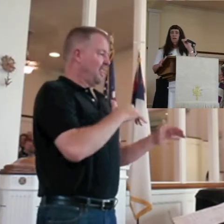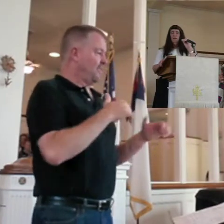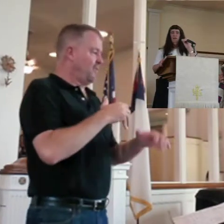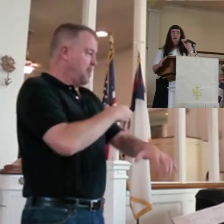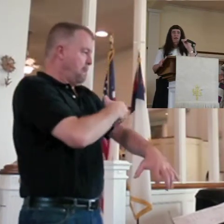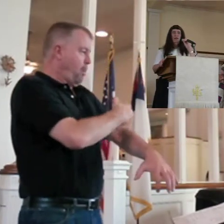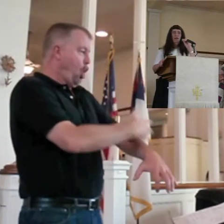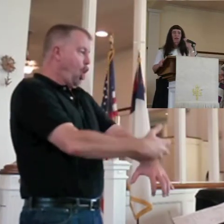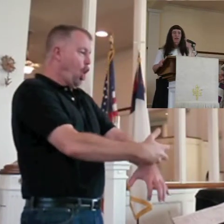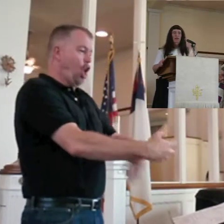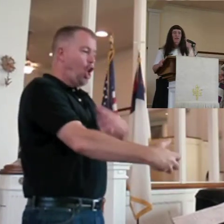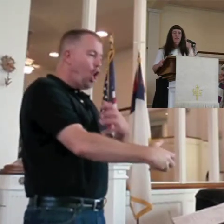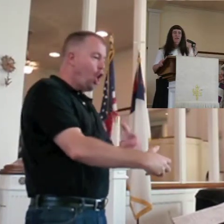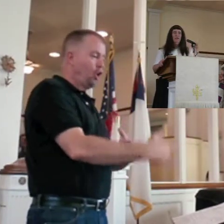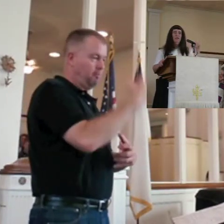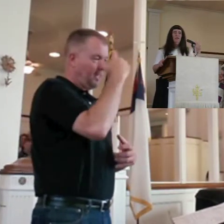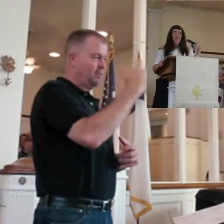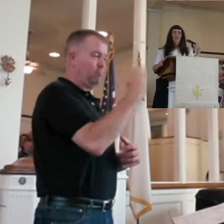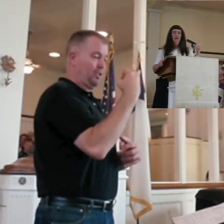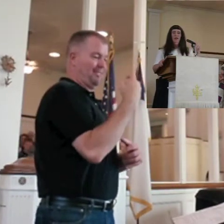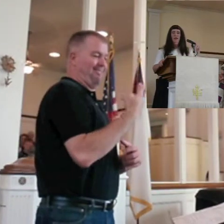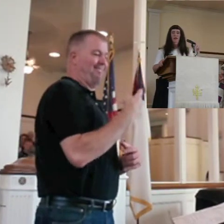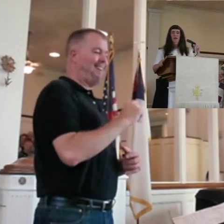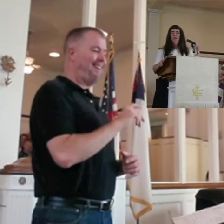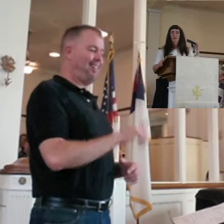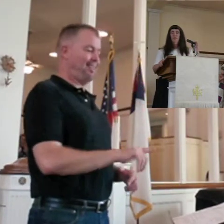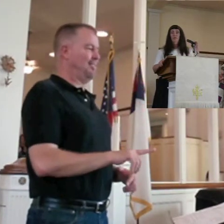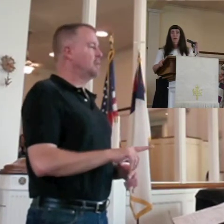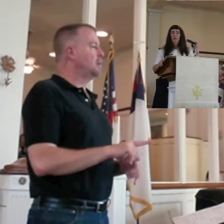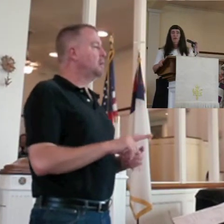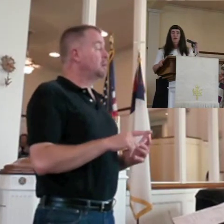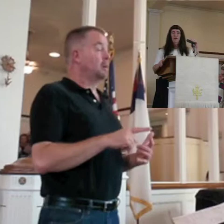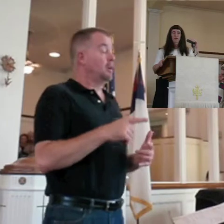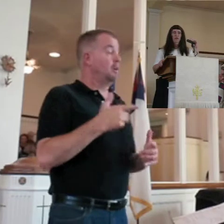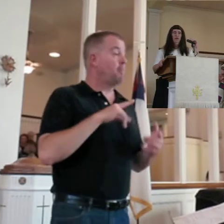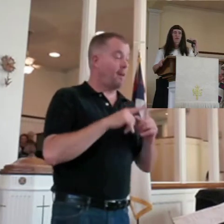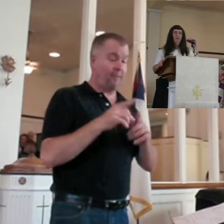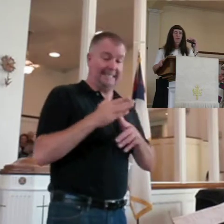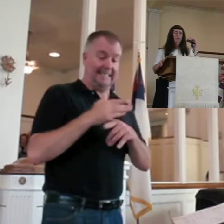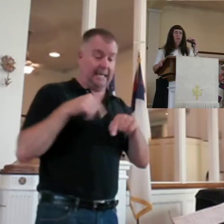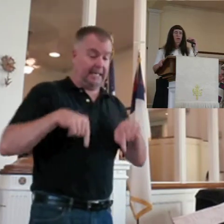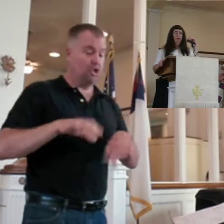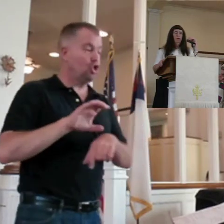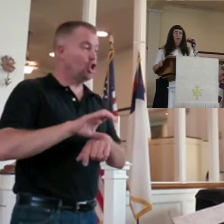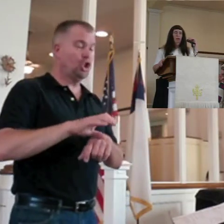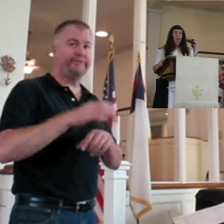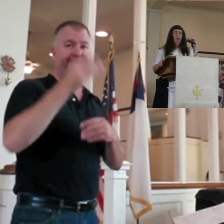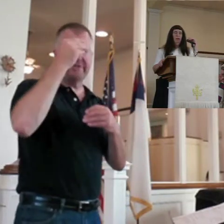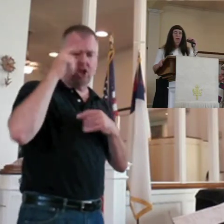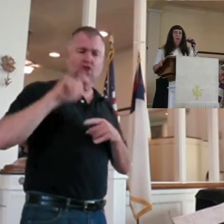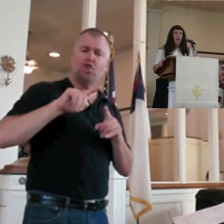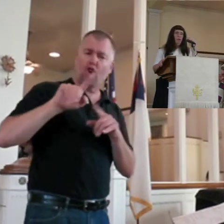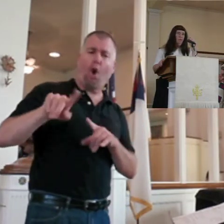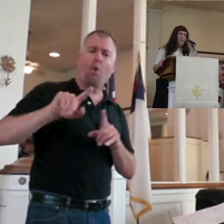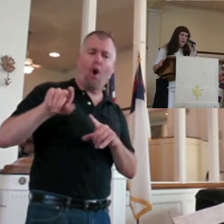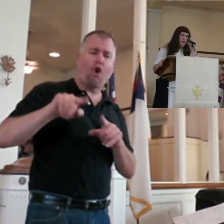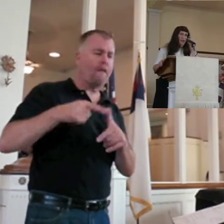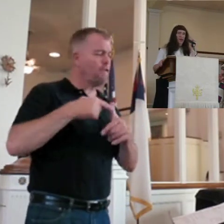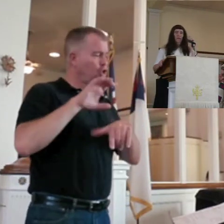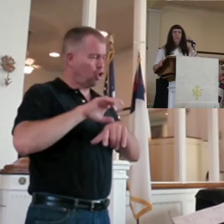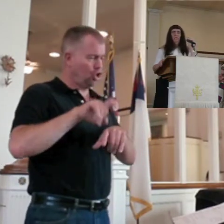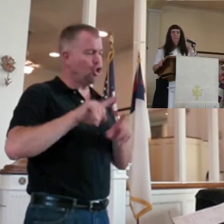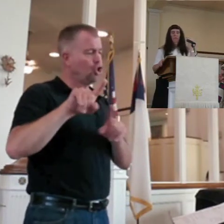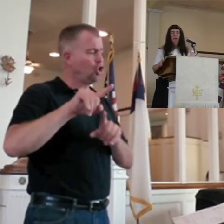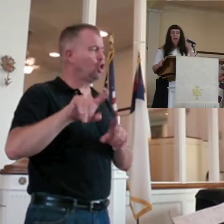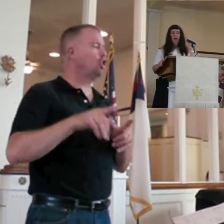I was told by a friend about this church who doesn't live in the valley any longer. Unfortunately, she moved out of town. And I came over and I